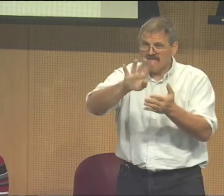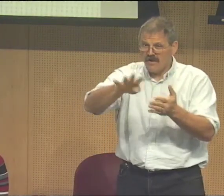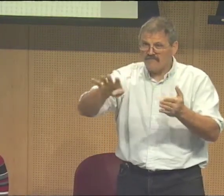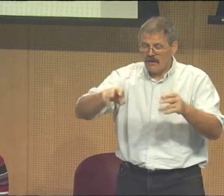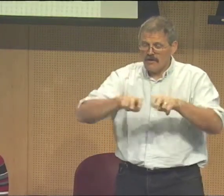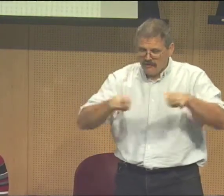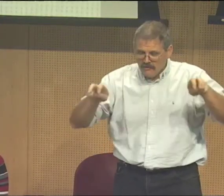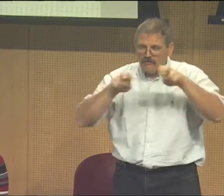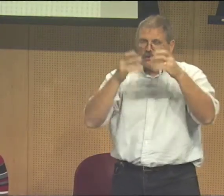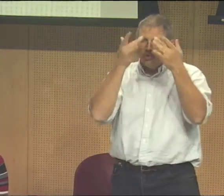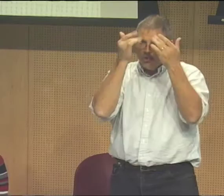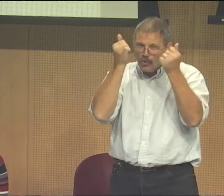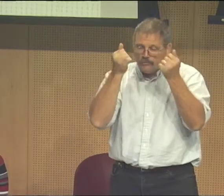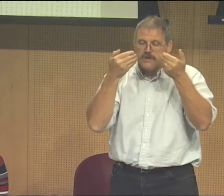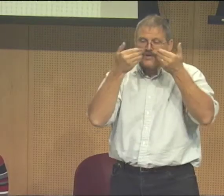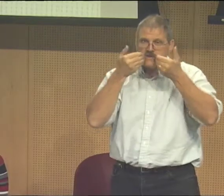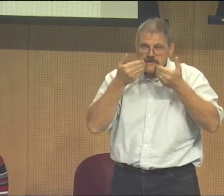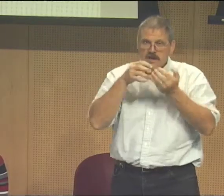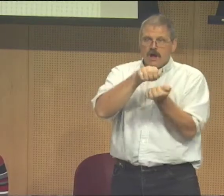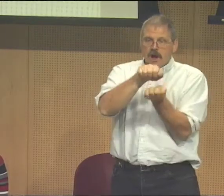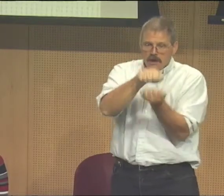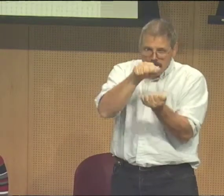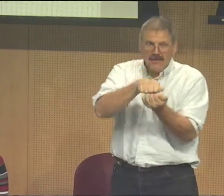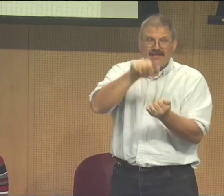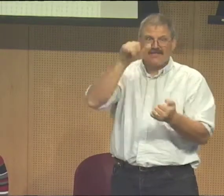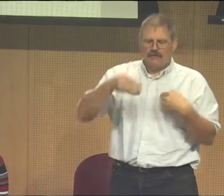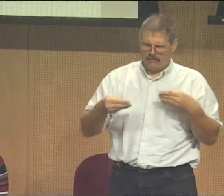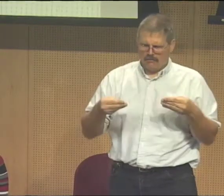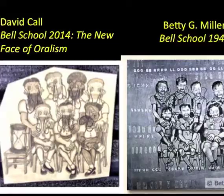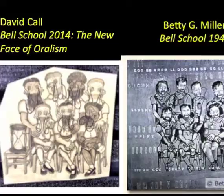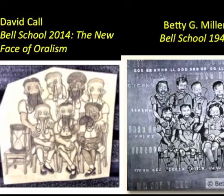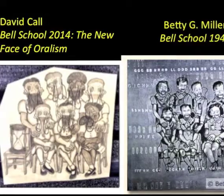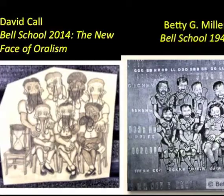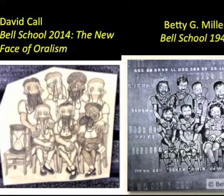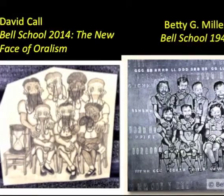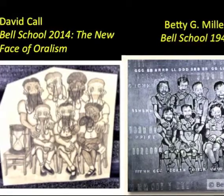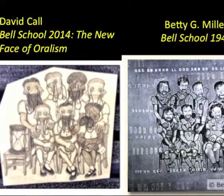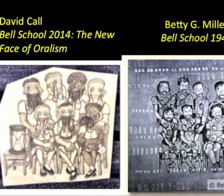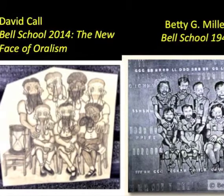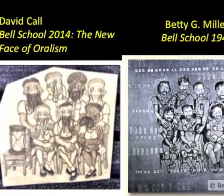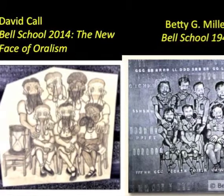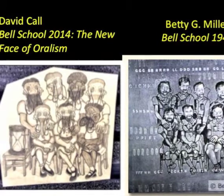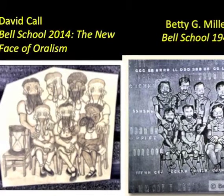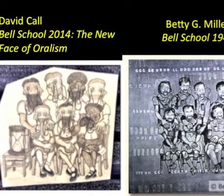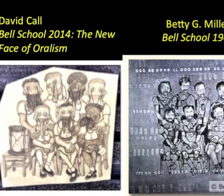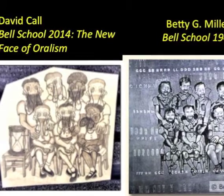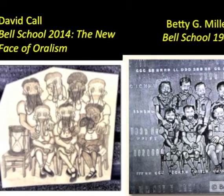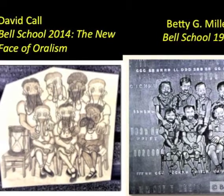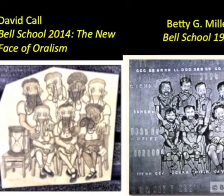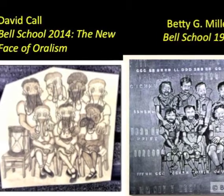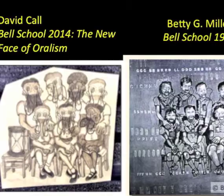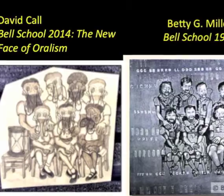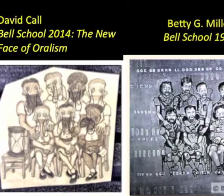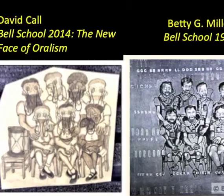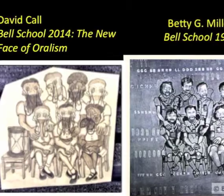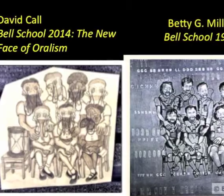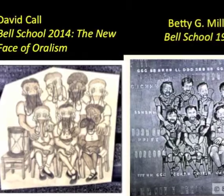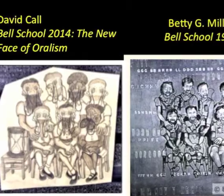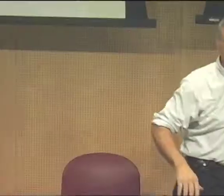called Bell School, and the . . So